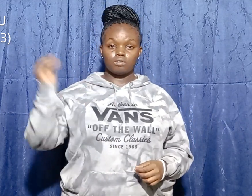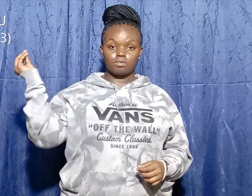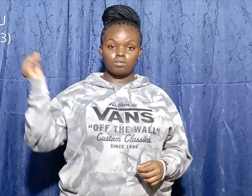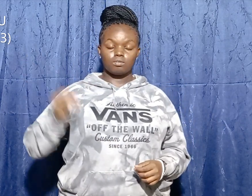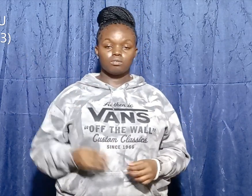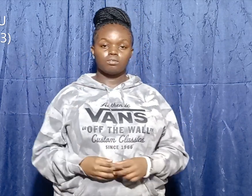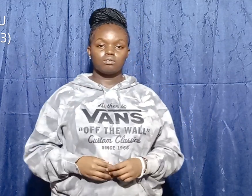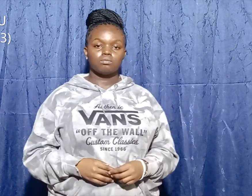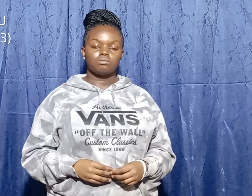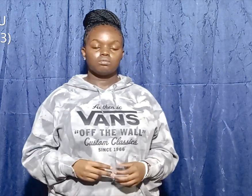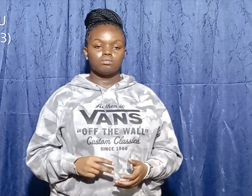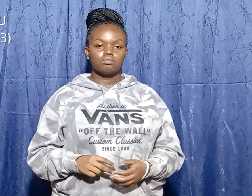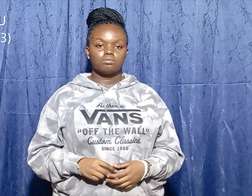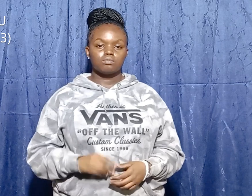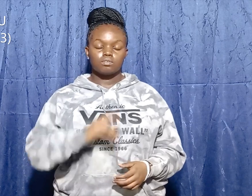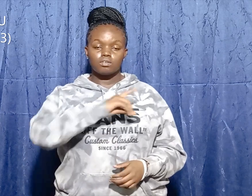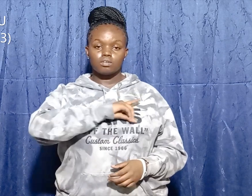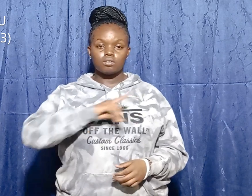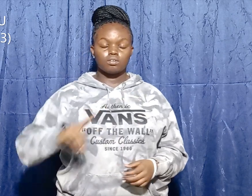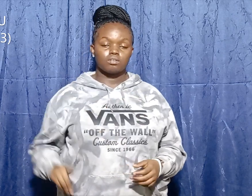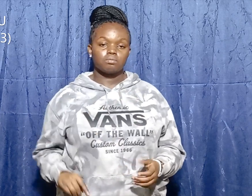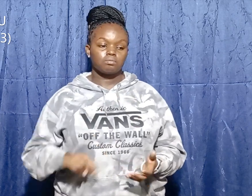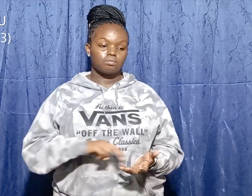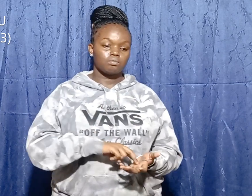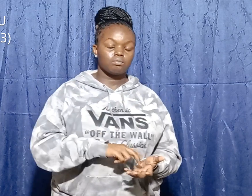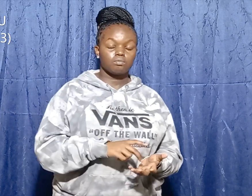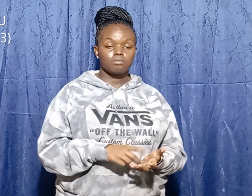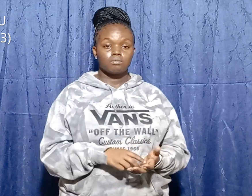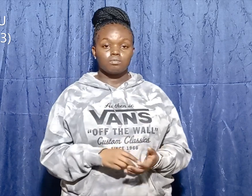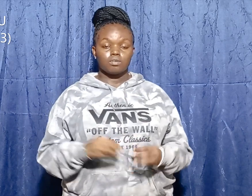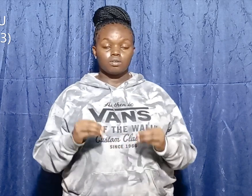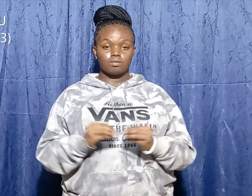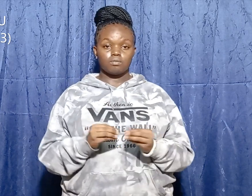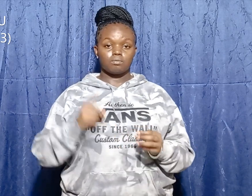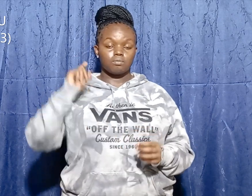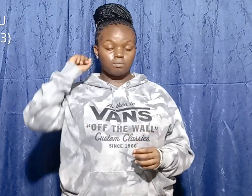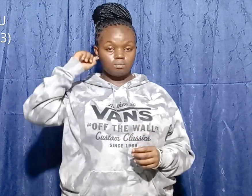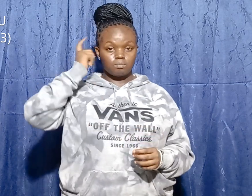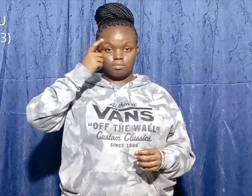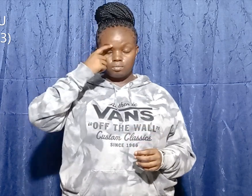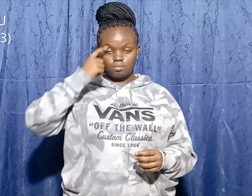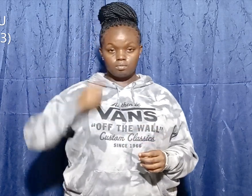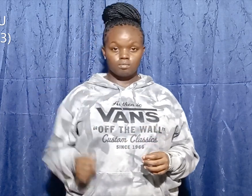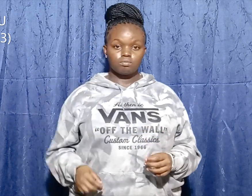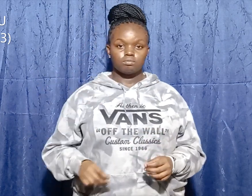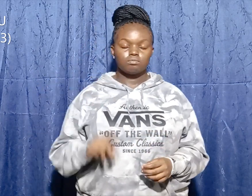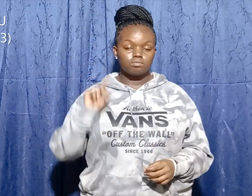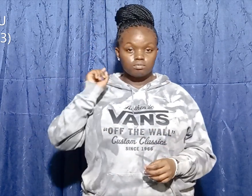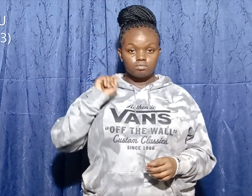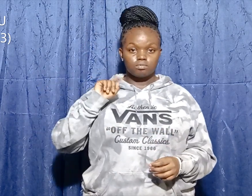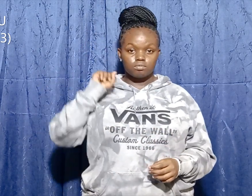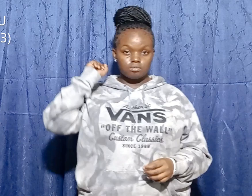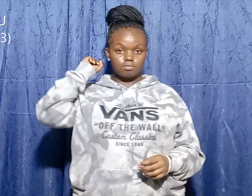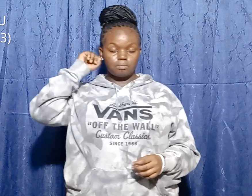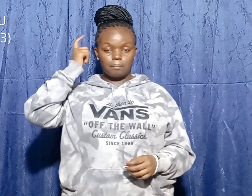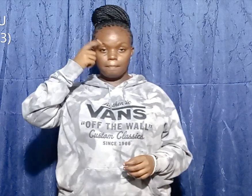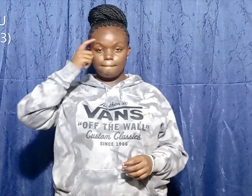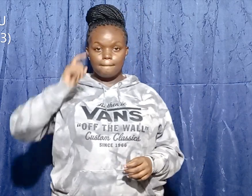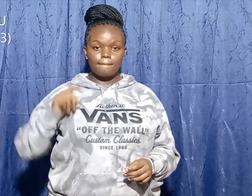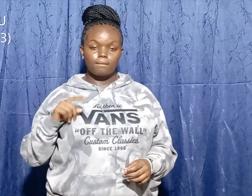David walked and met where Goliath was. Goliath said, You small boy